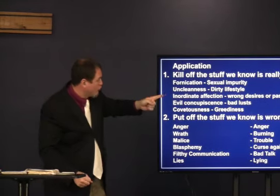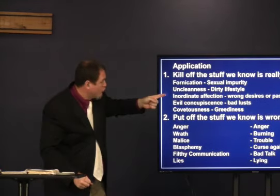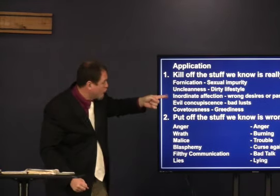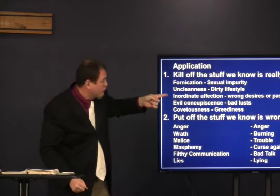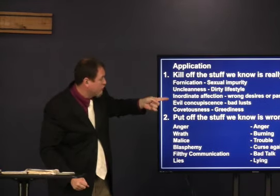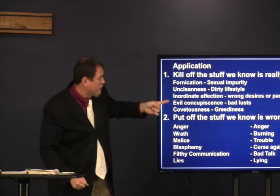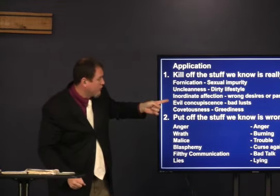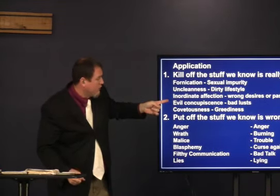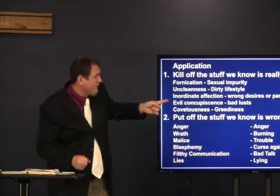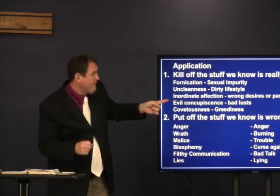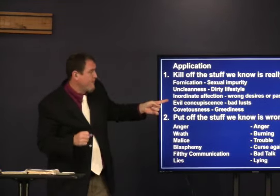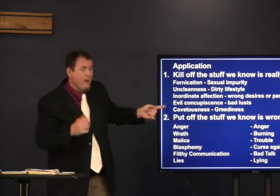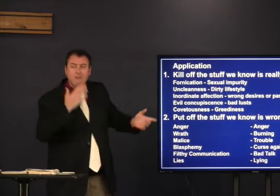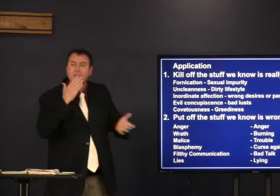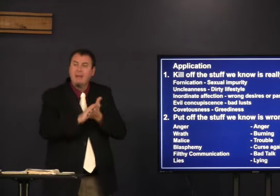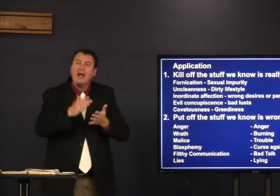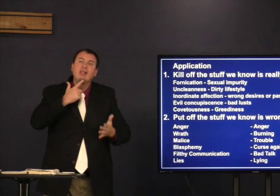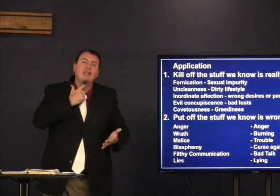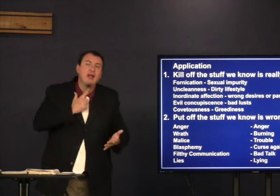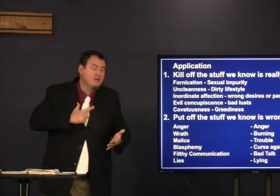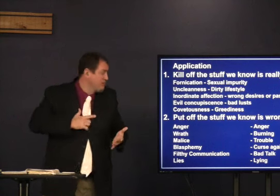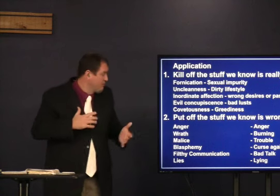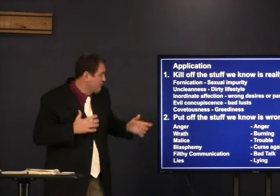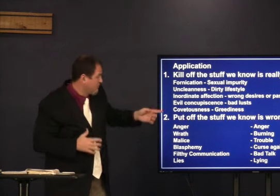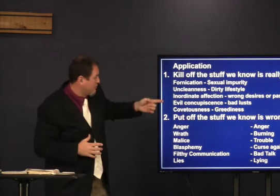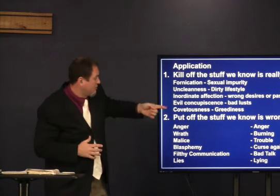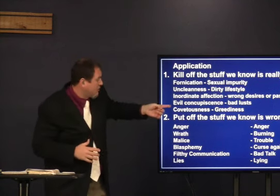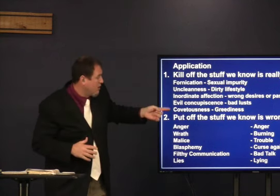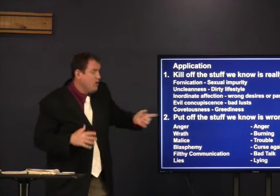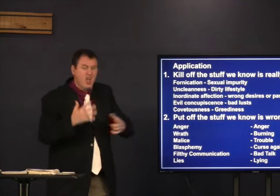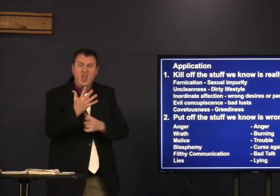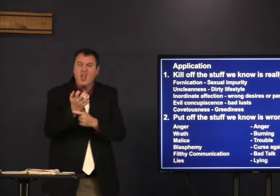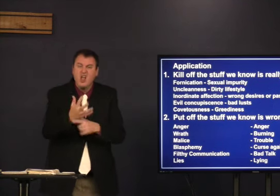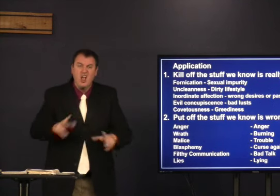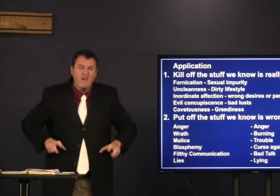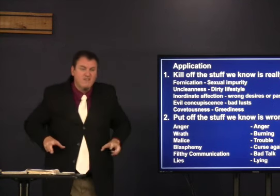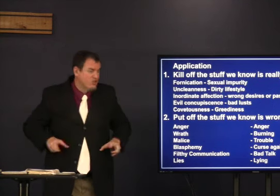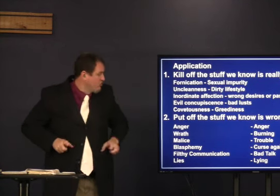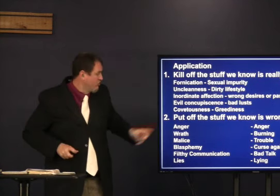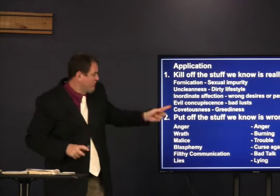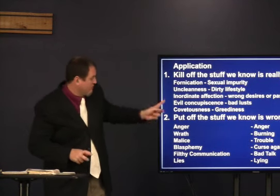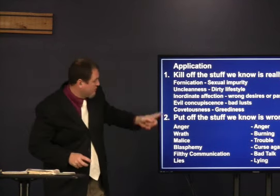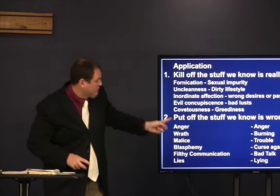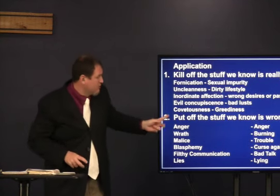Inappropriate. Affection. Evil. Compupiscence. Elegousness.